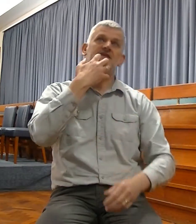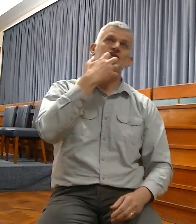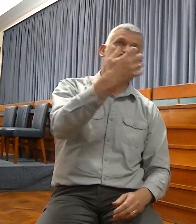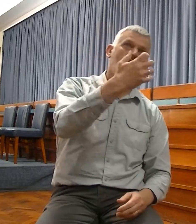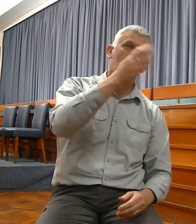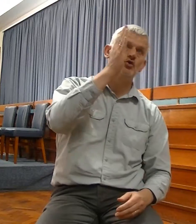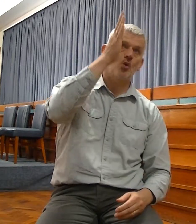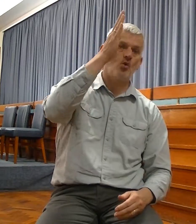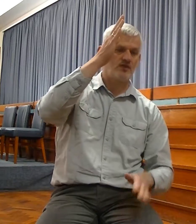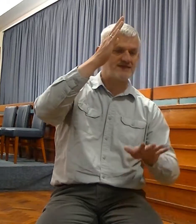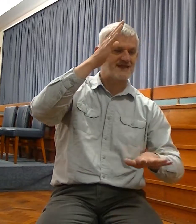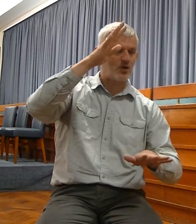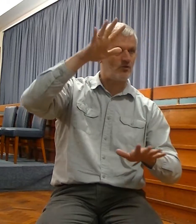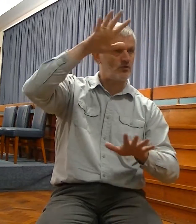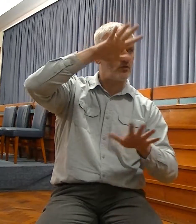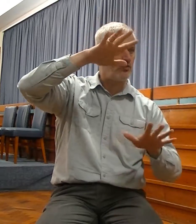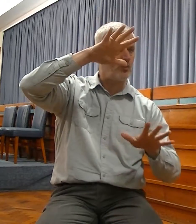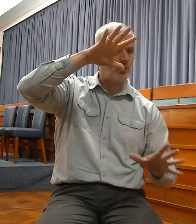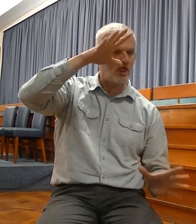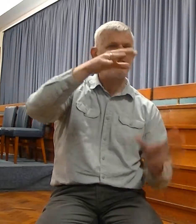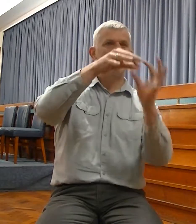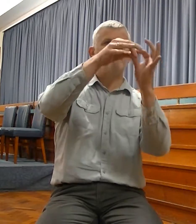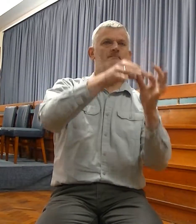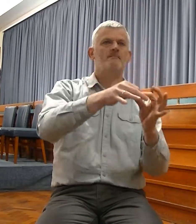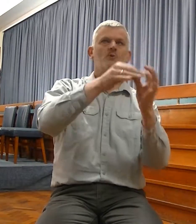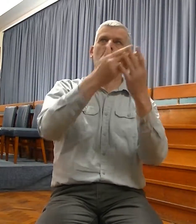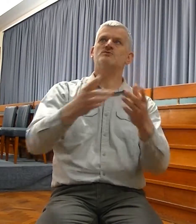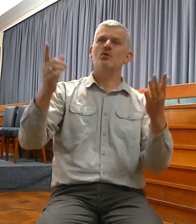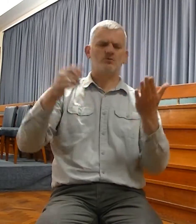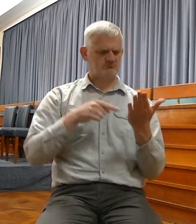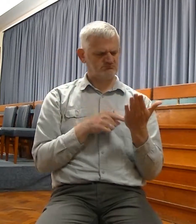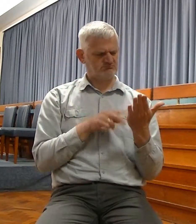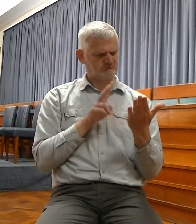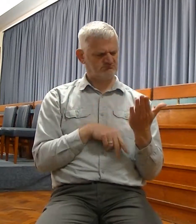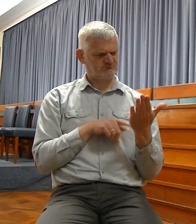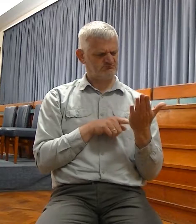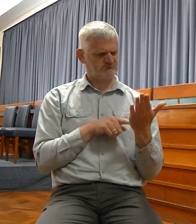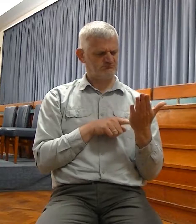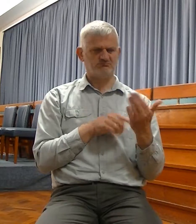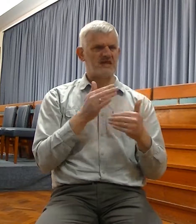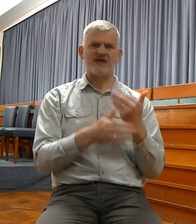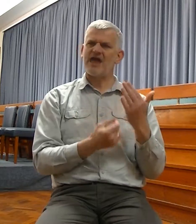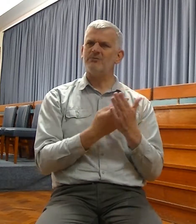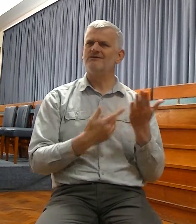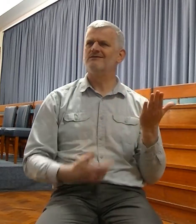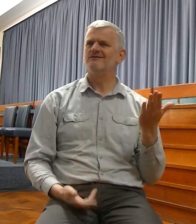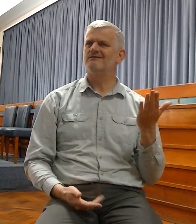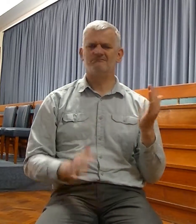and worshipping the Lord. Well, if that wasn't fulfilled with the return of the captives, when was it